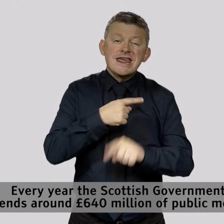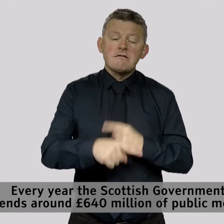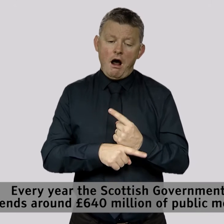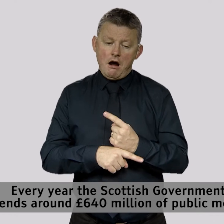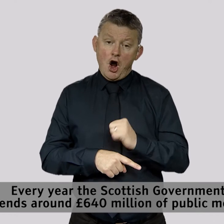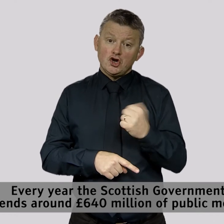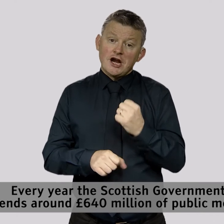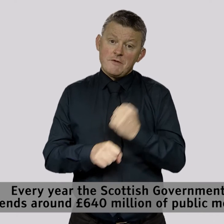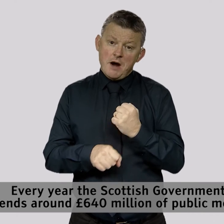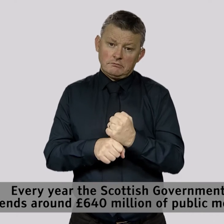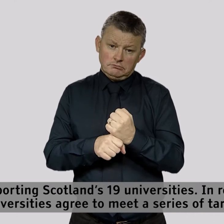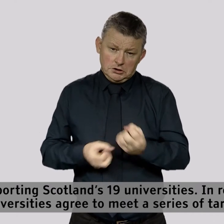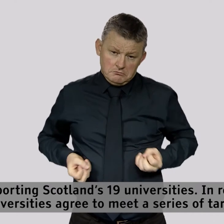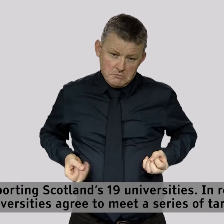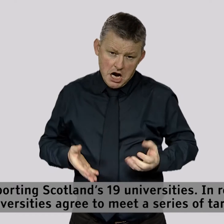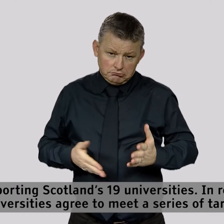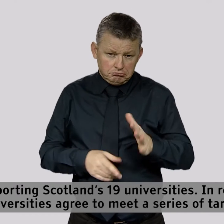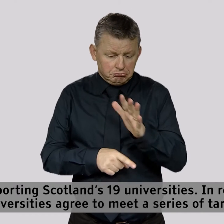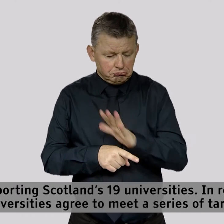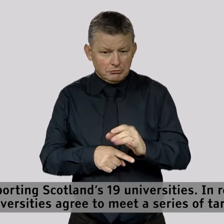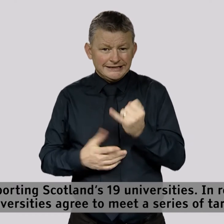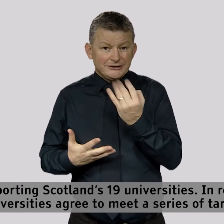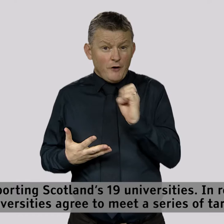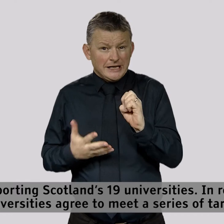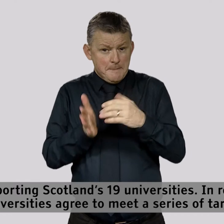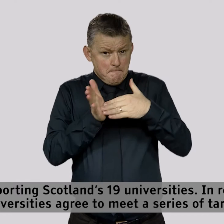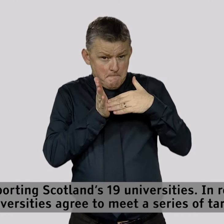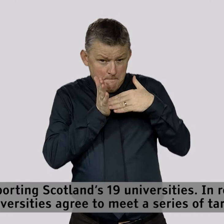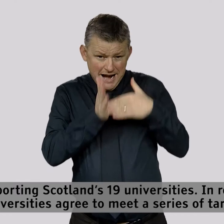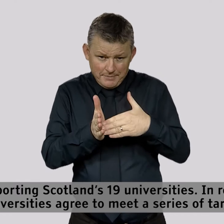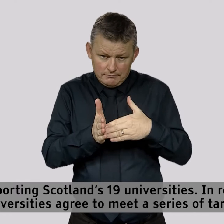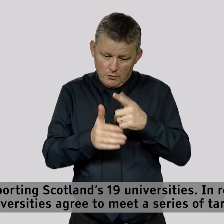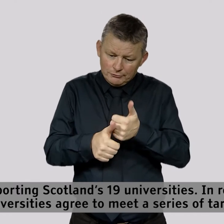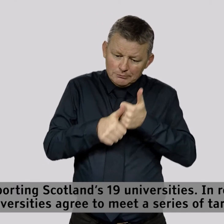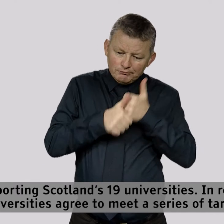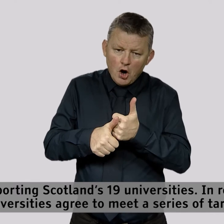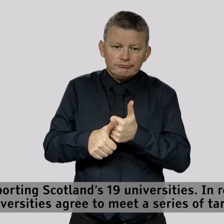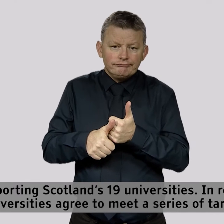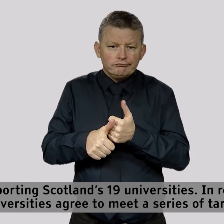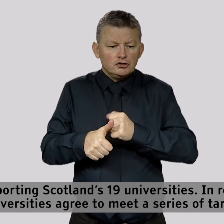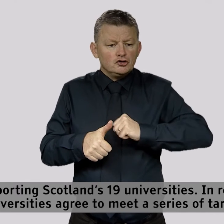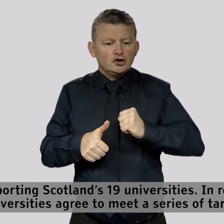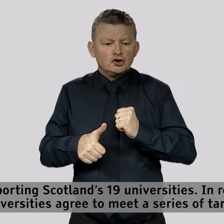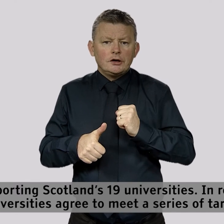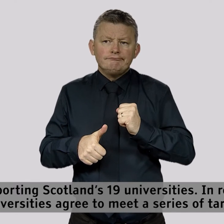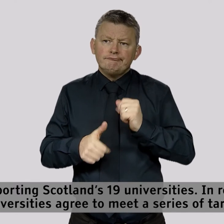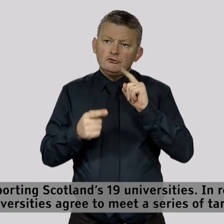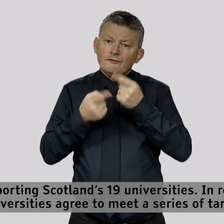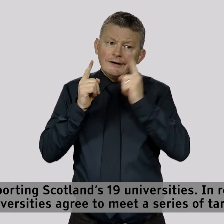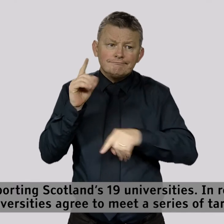of public money supporting Scotland's 19 universities. In return, universities agree to meet a series of